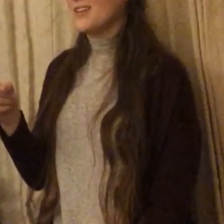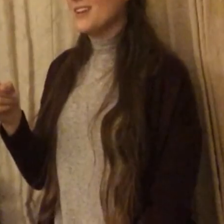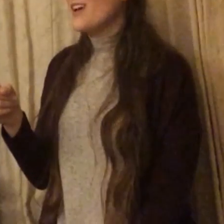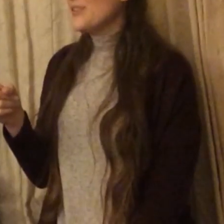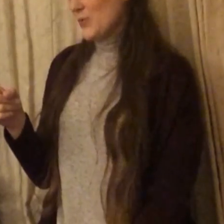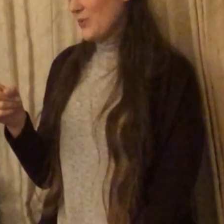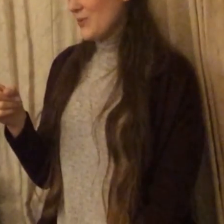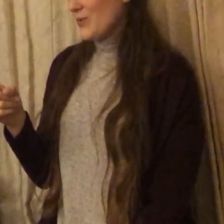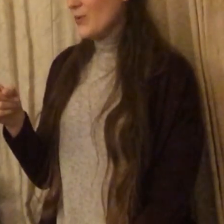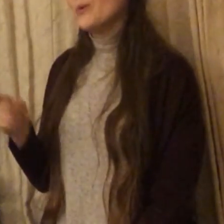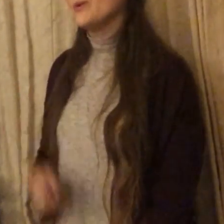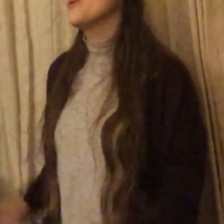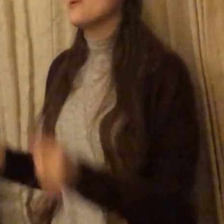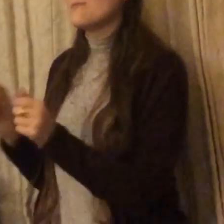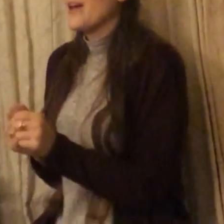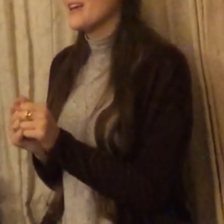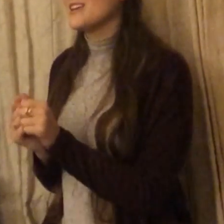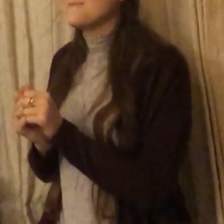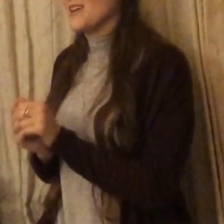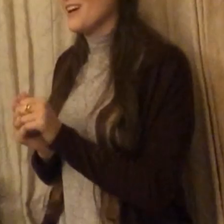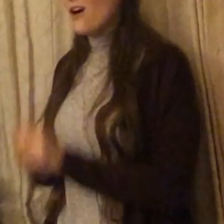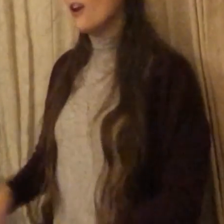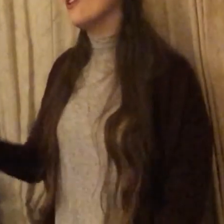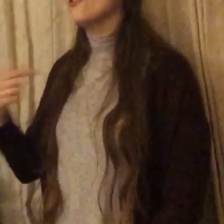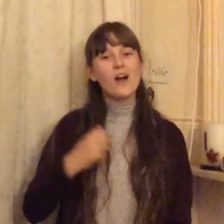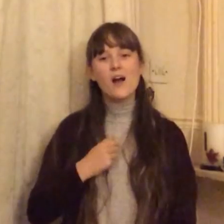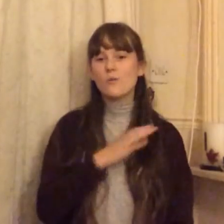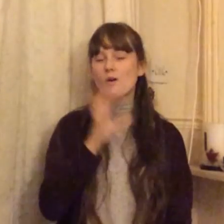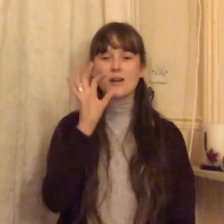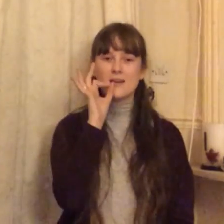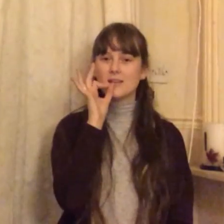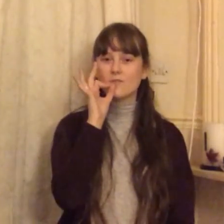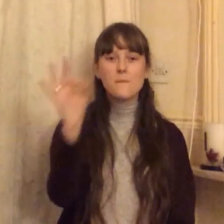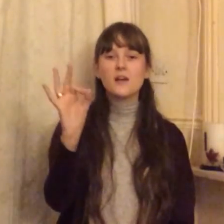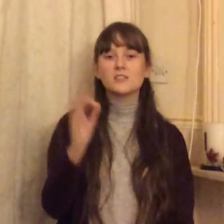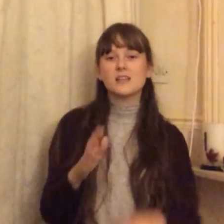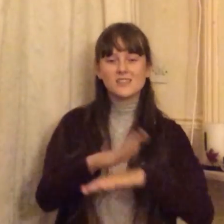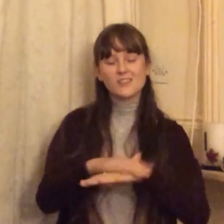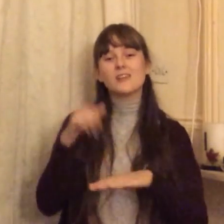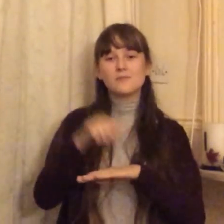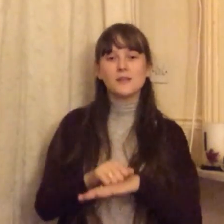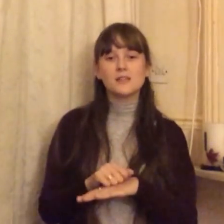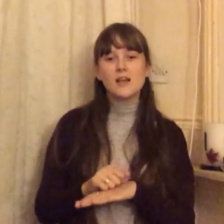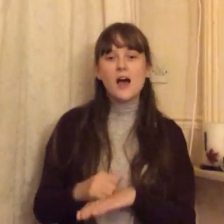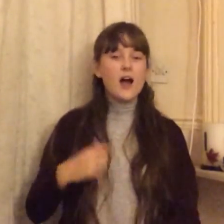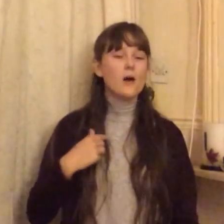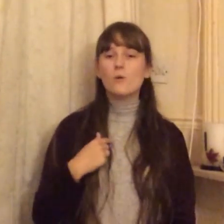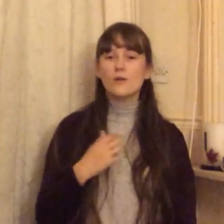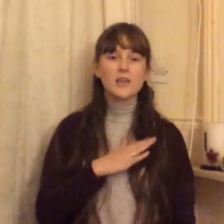You Baby Oh I won't ask for much this Christmas I won't